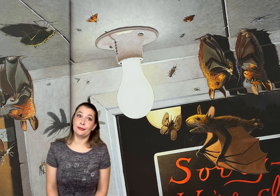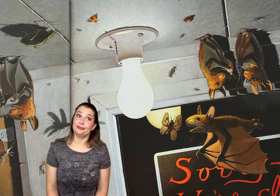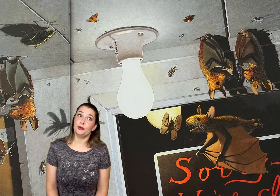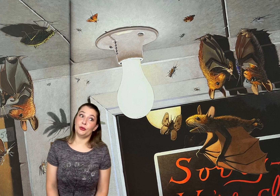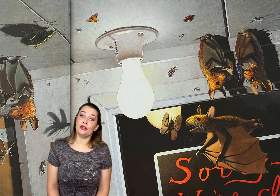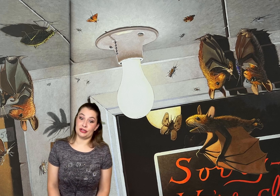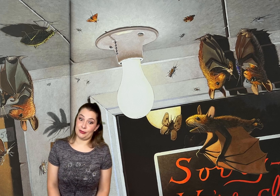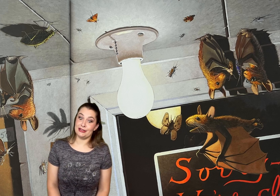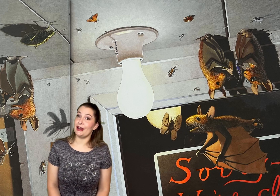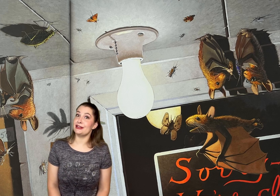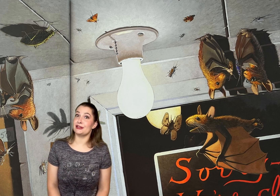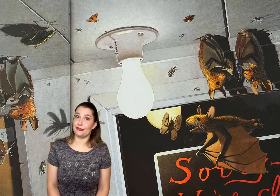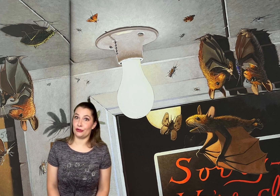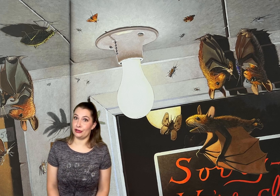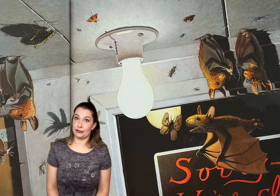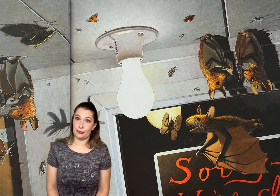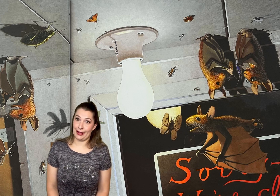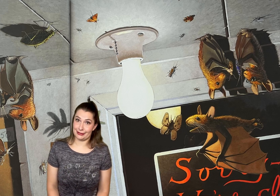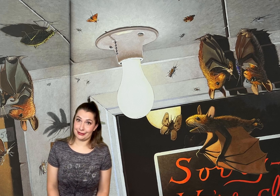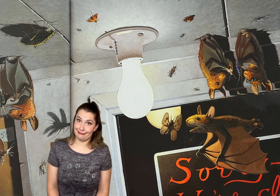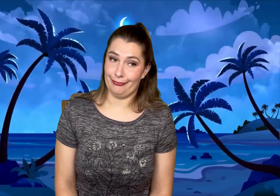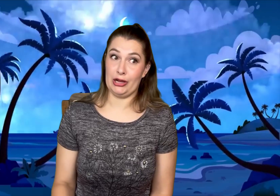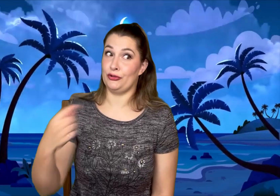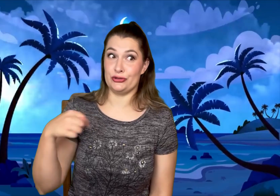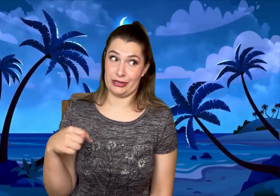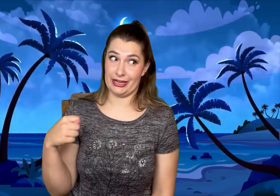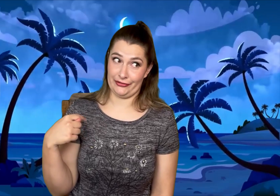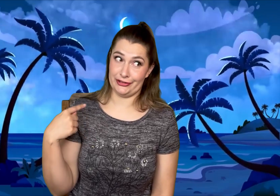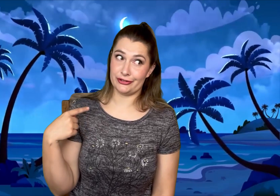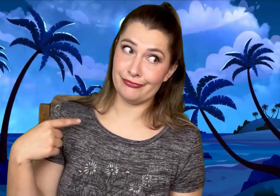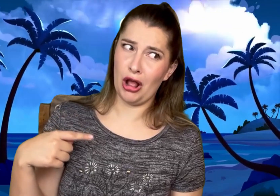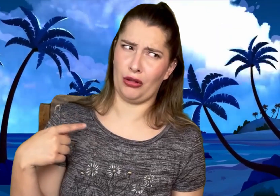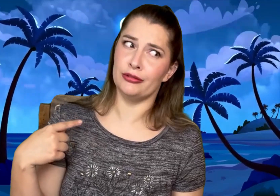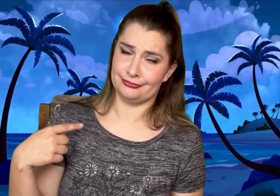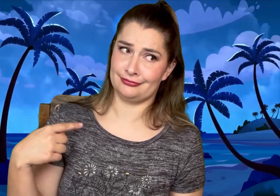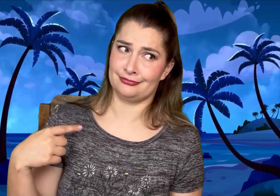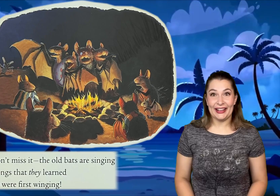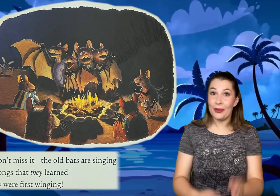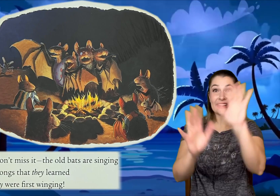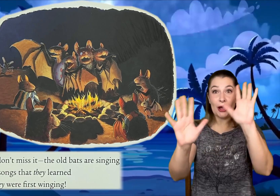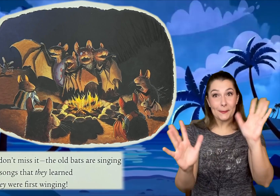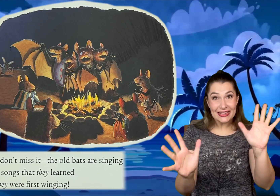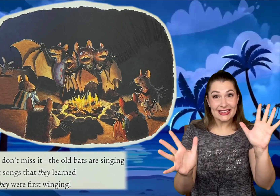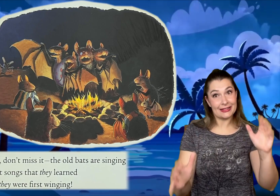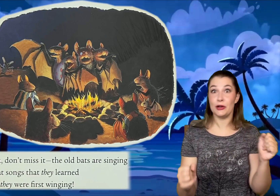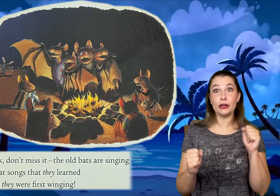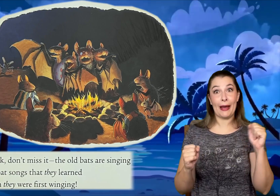Oh, yummy tasty for little bats! Not for jokey babies! Quick, don't miss it! The old bats